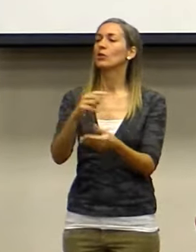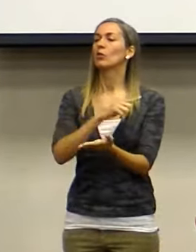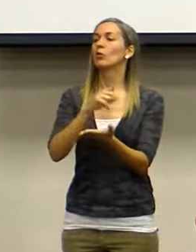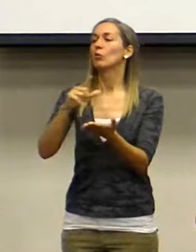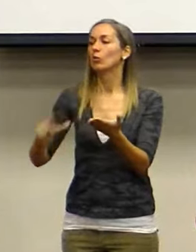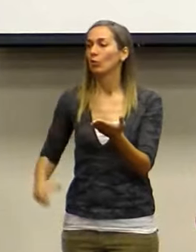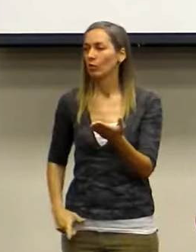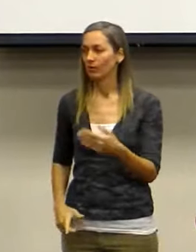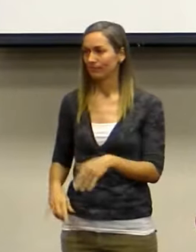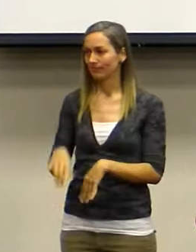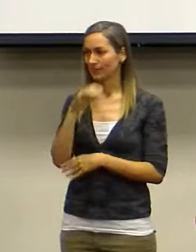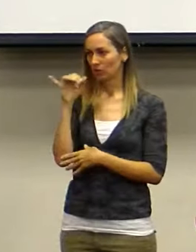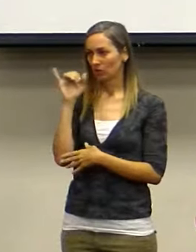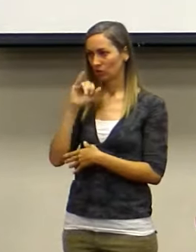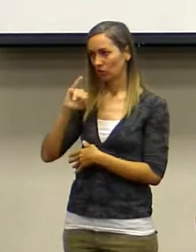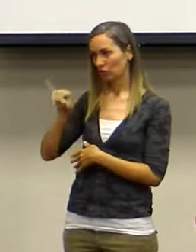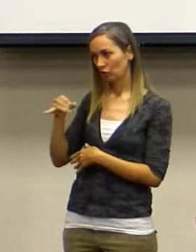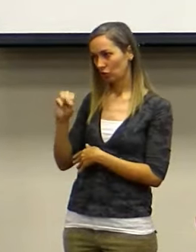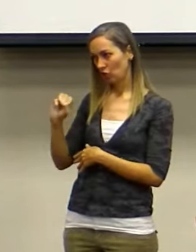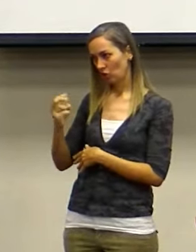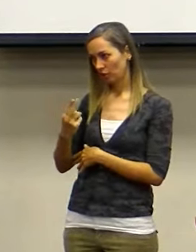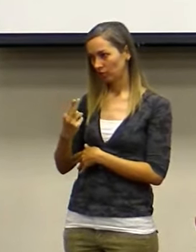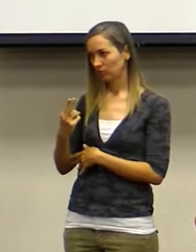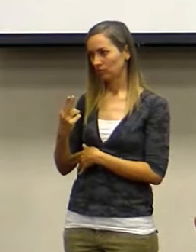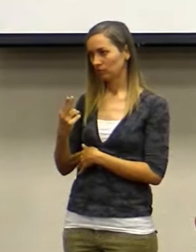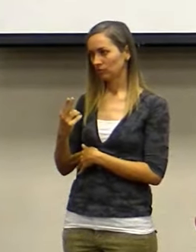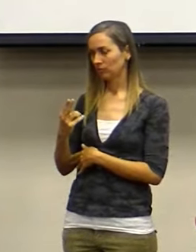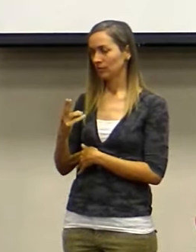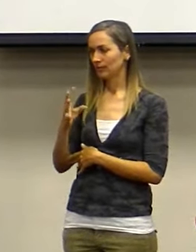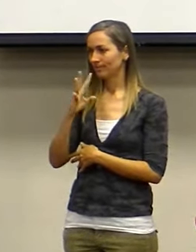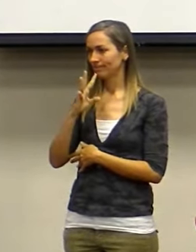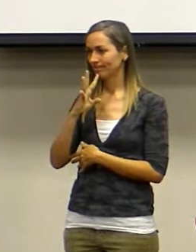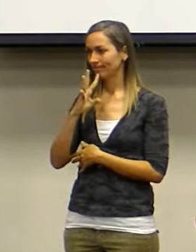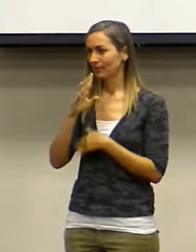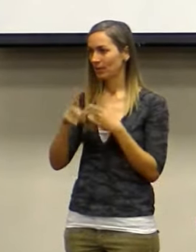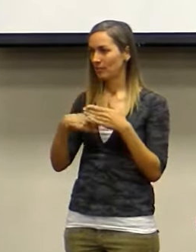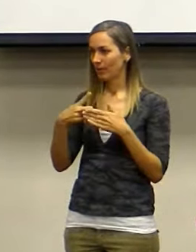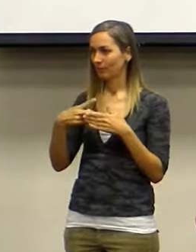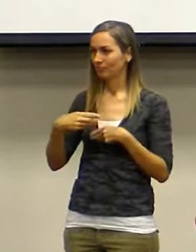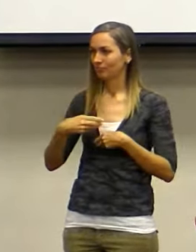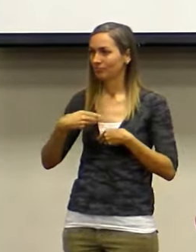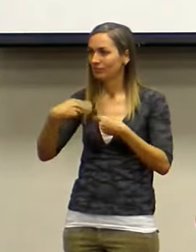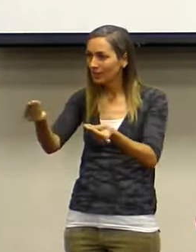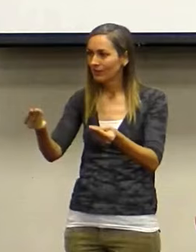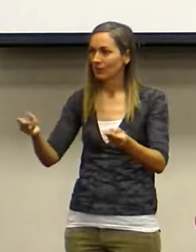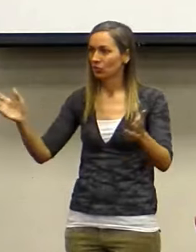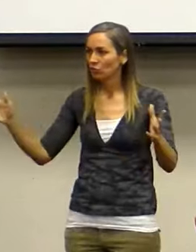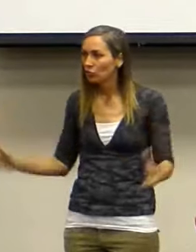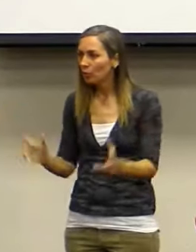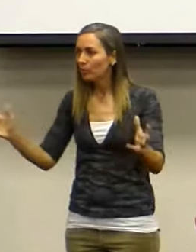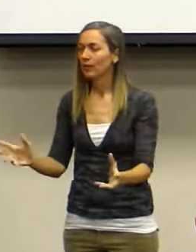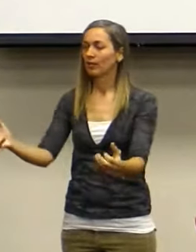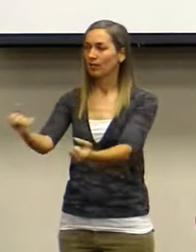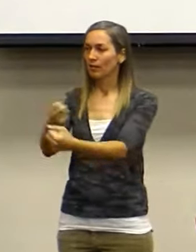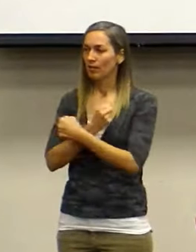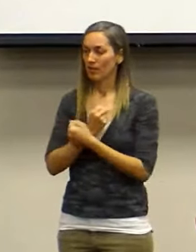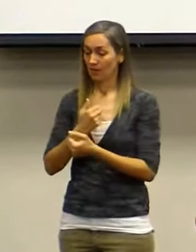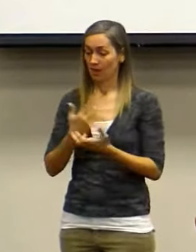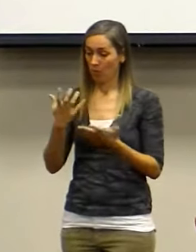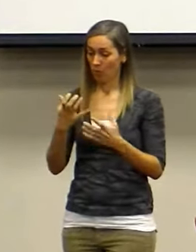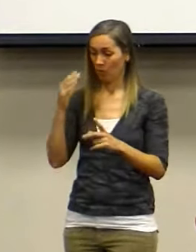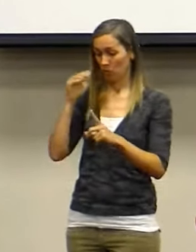about encouraging you to love. Well, I want to remind you what faithfulness looks like.